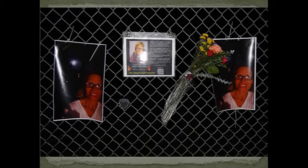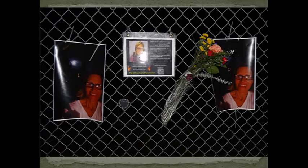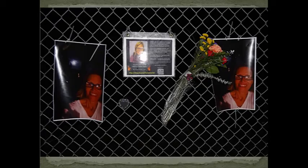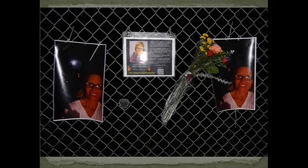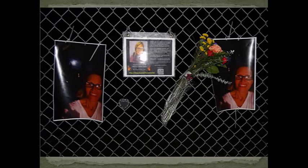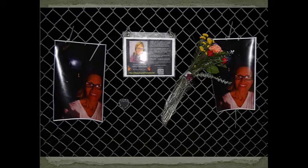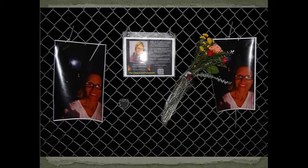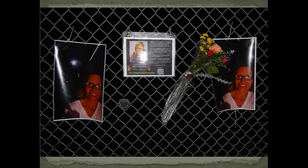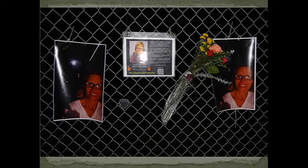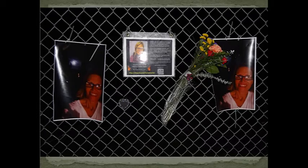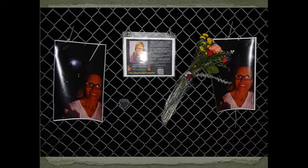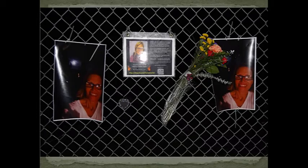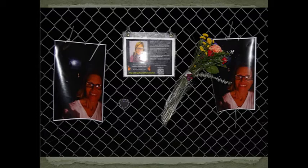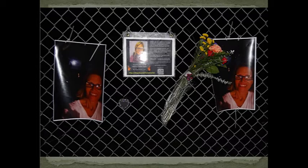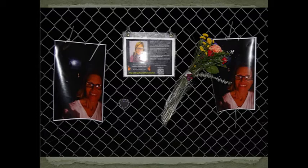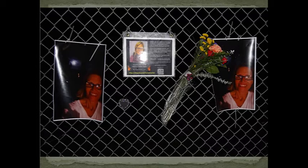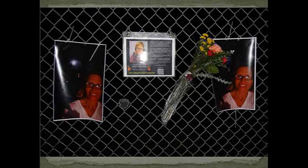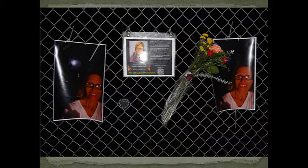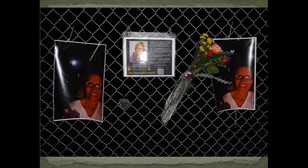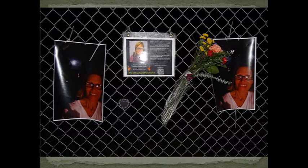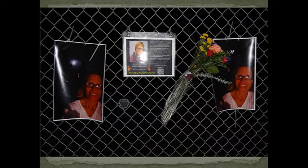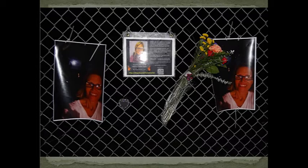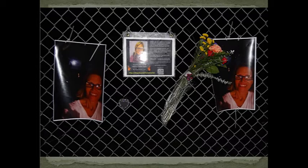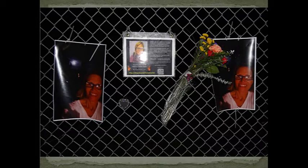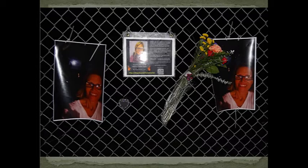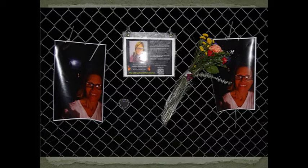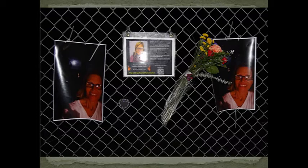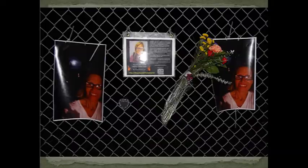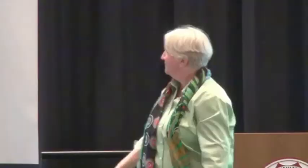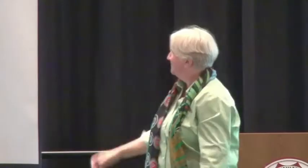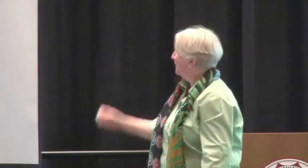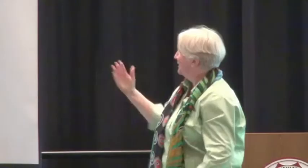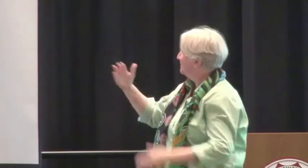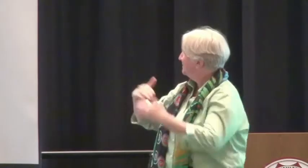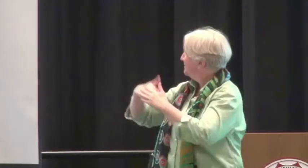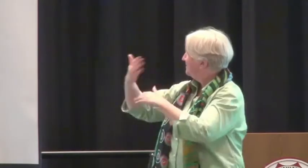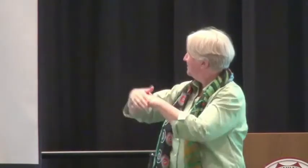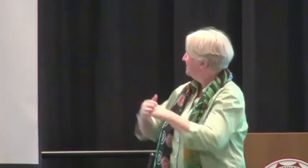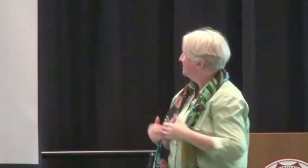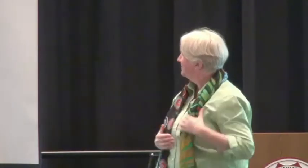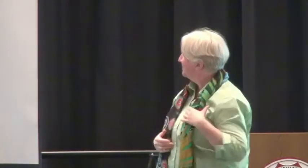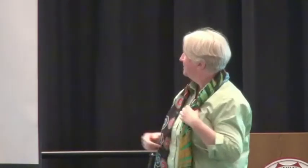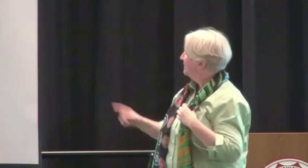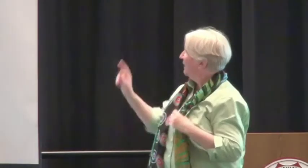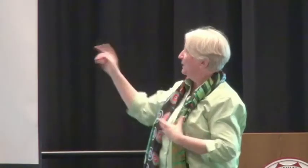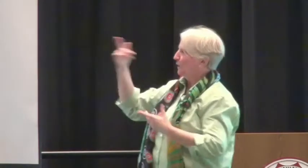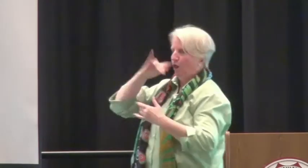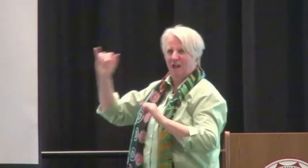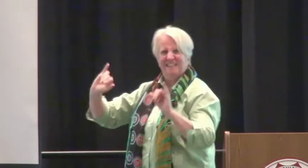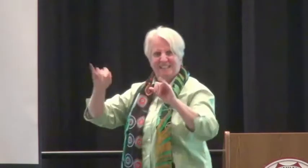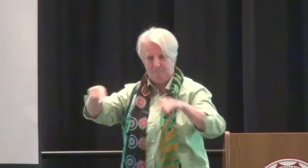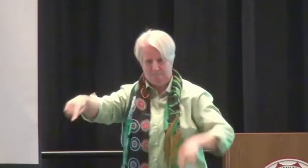to the park last night to show her watching over us in the moonlight.